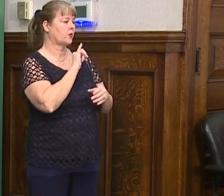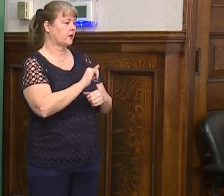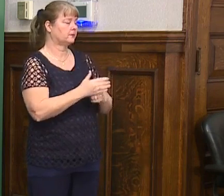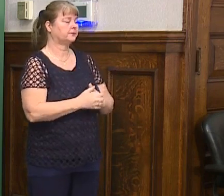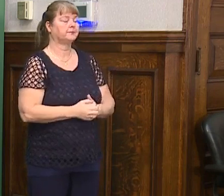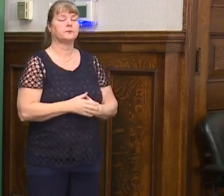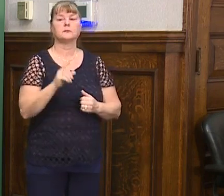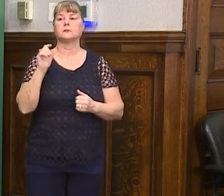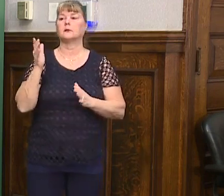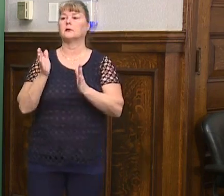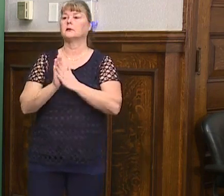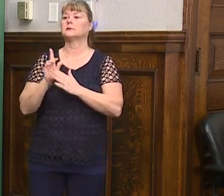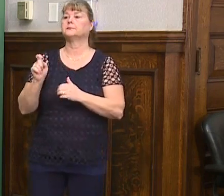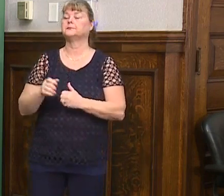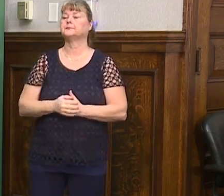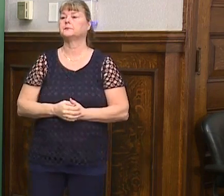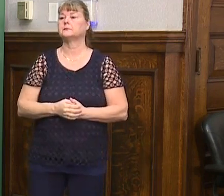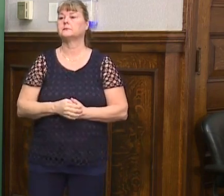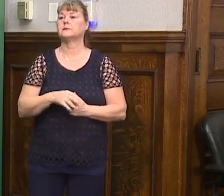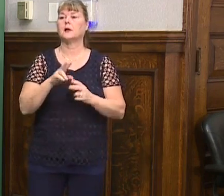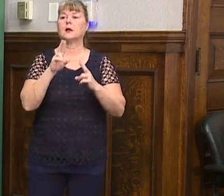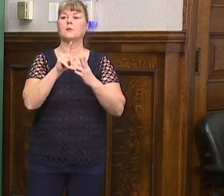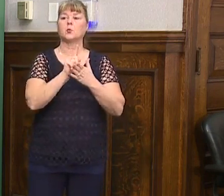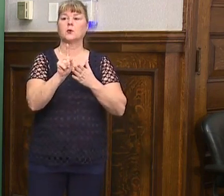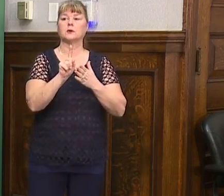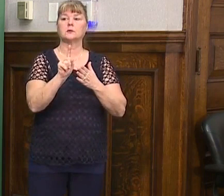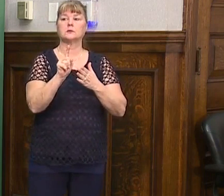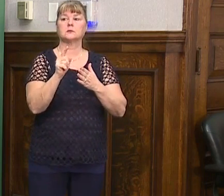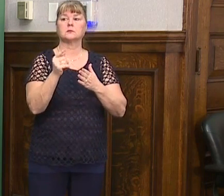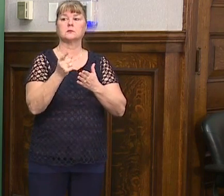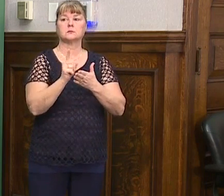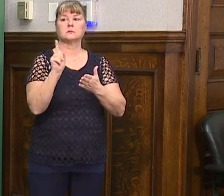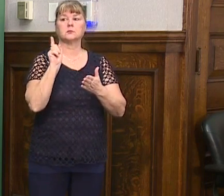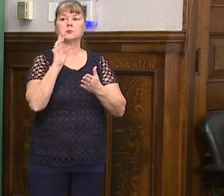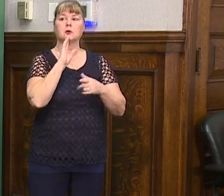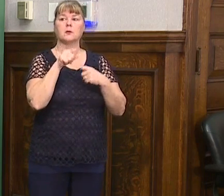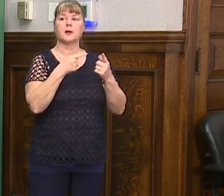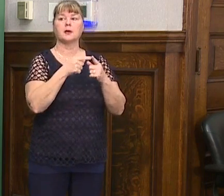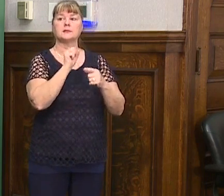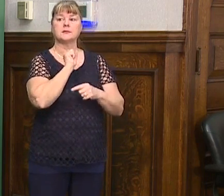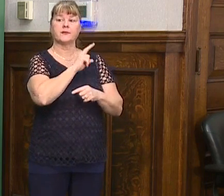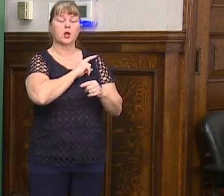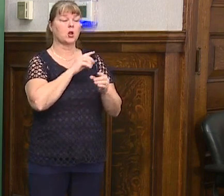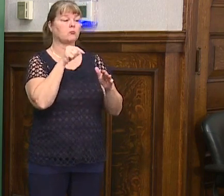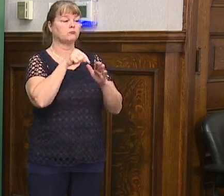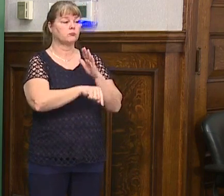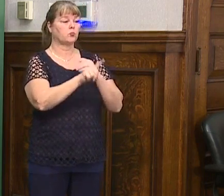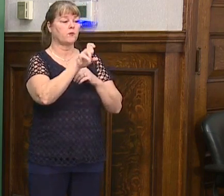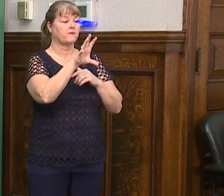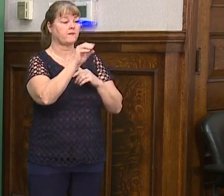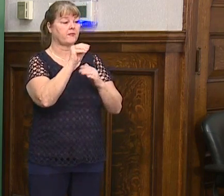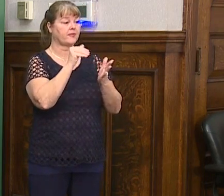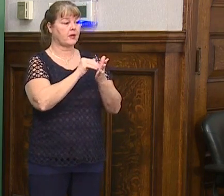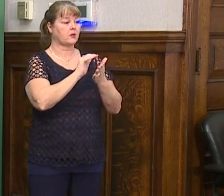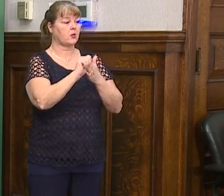things. Yes, ma'am. And then a couple weeks back you talked about how Savannah was losing $150,000 a day. Is